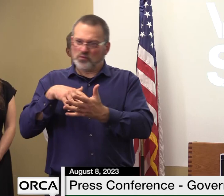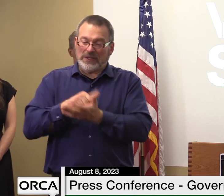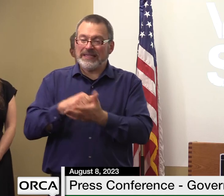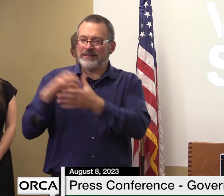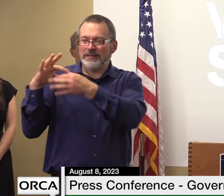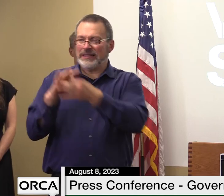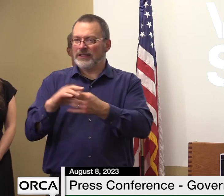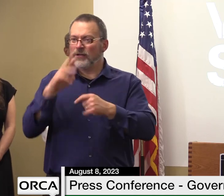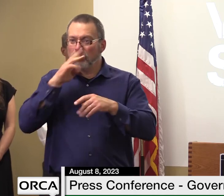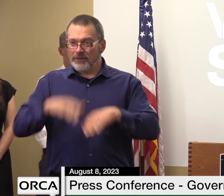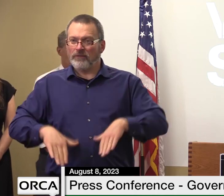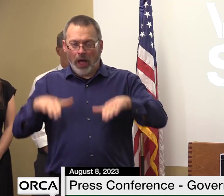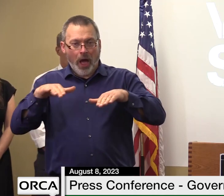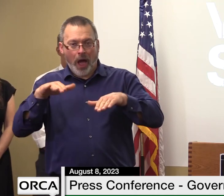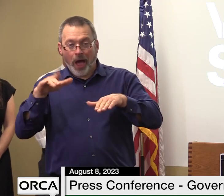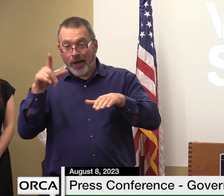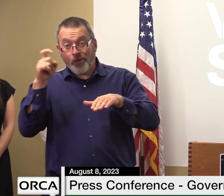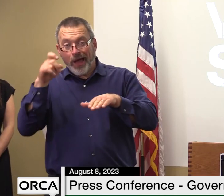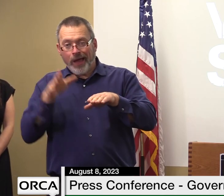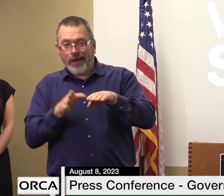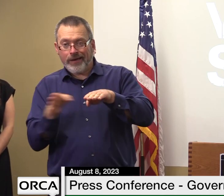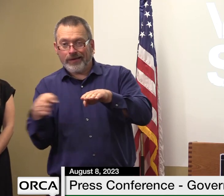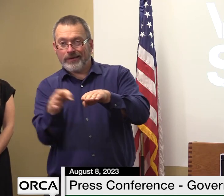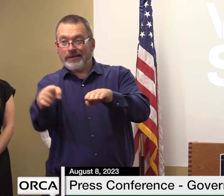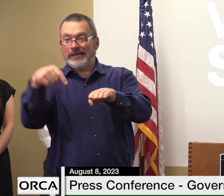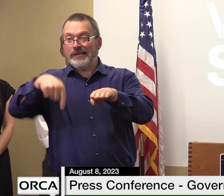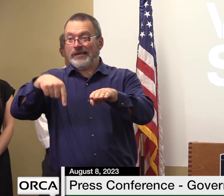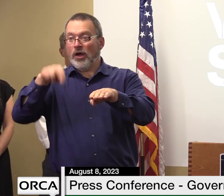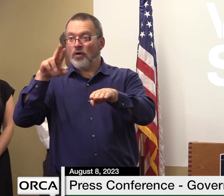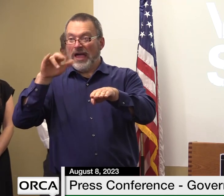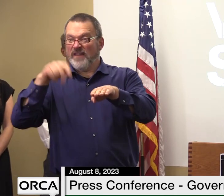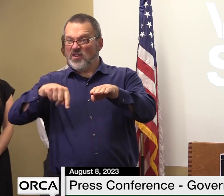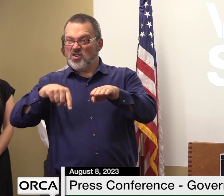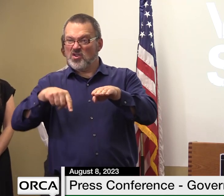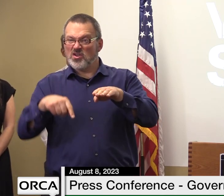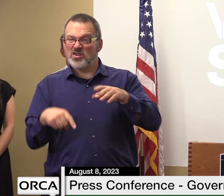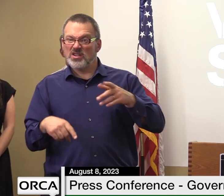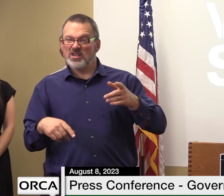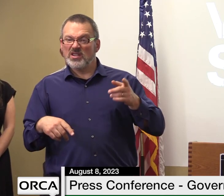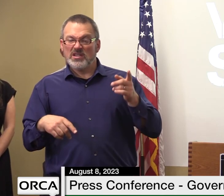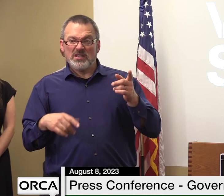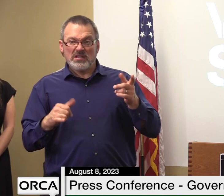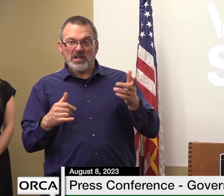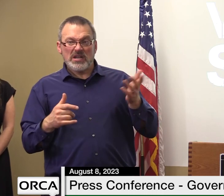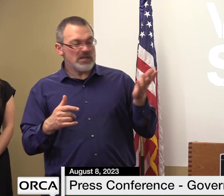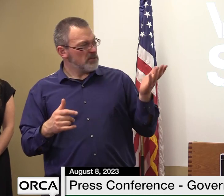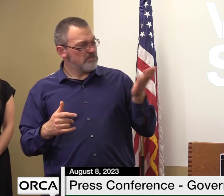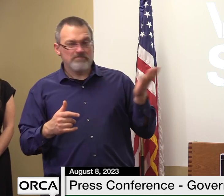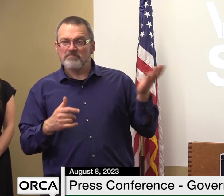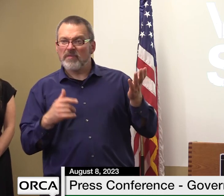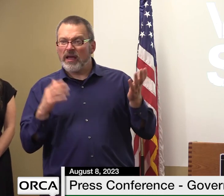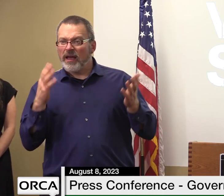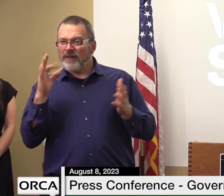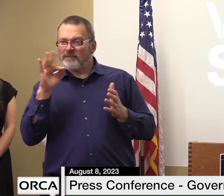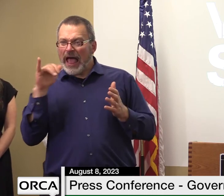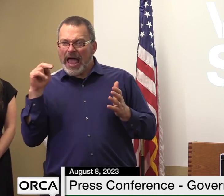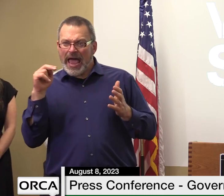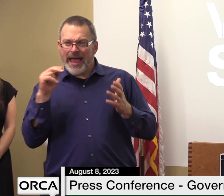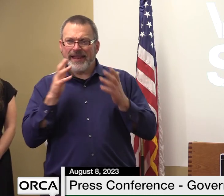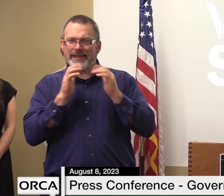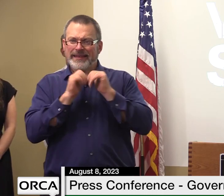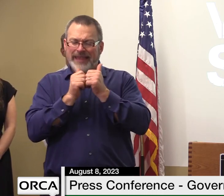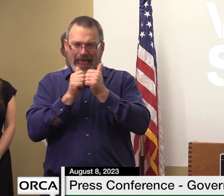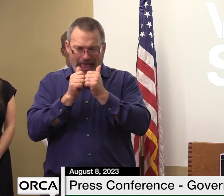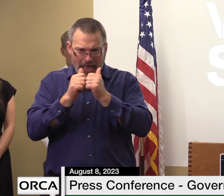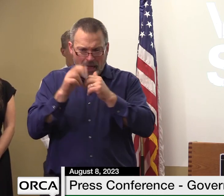in many locations can you just opine or maybe joe or others explain how you'd go about rebuilding a trail that's essentially